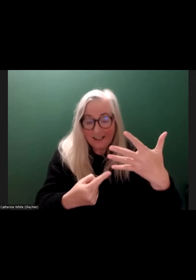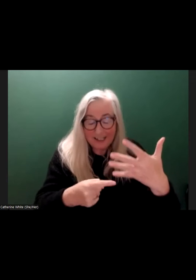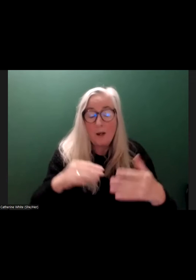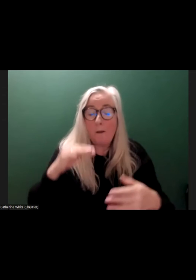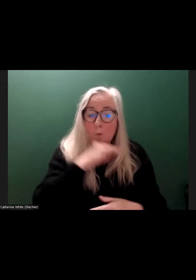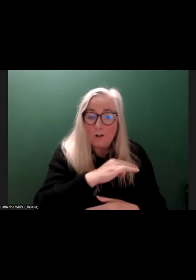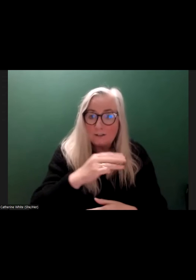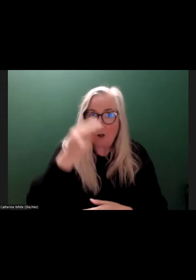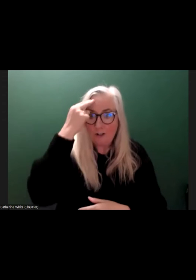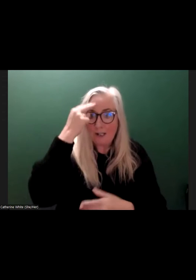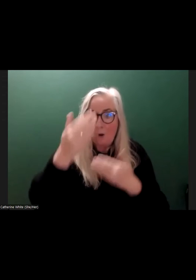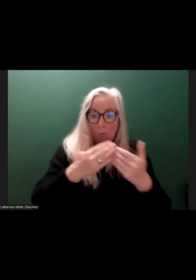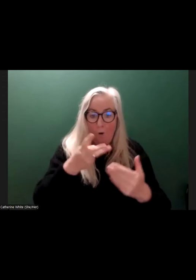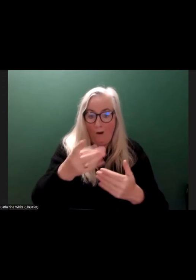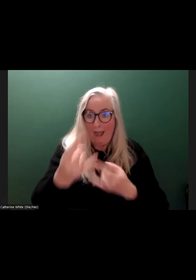what's to come.